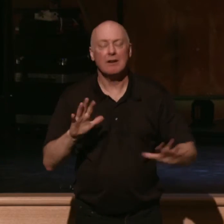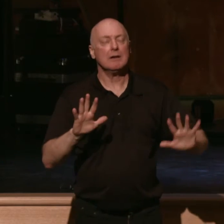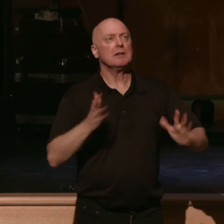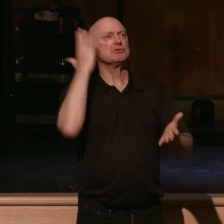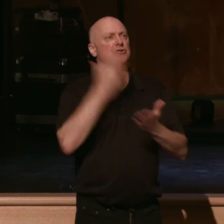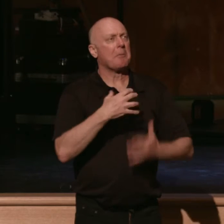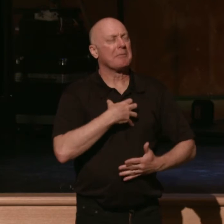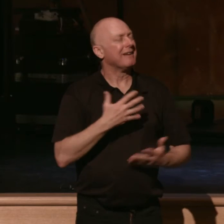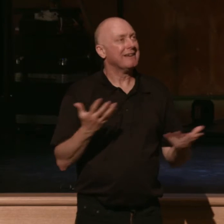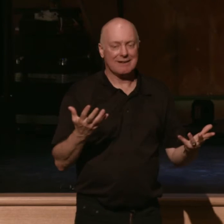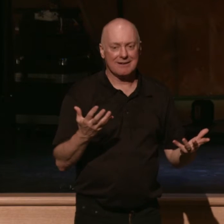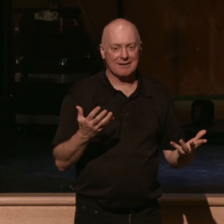and it didn't work?